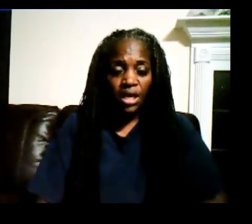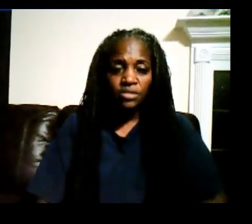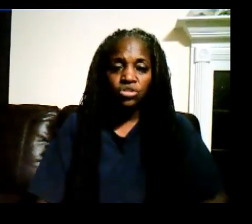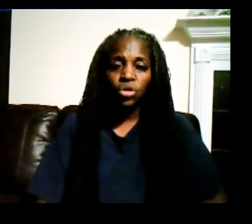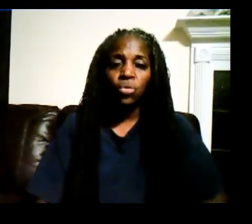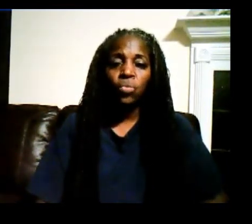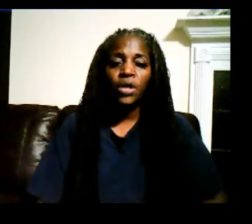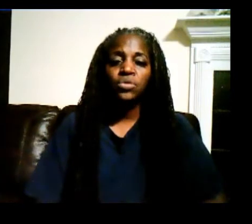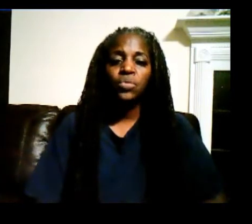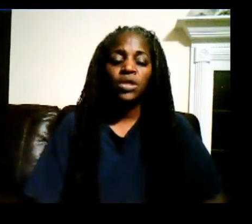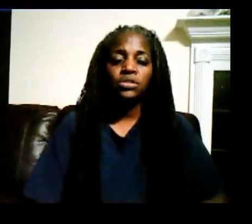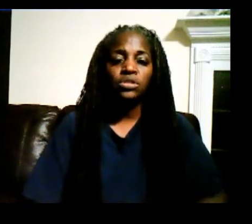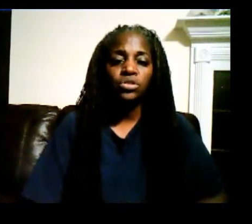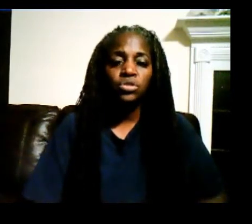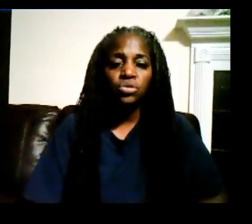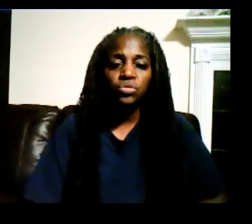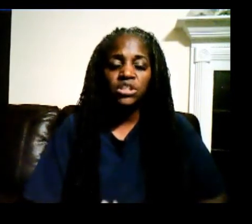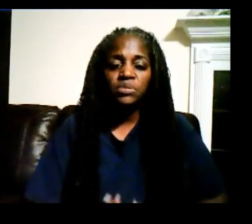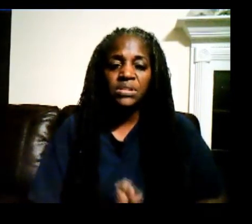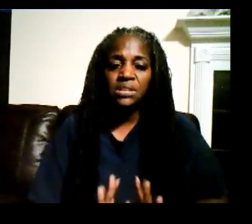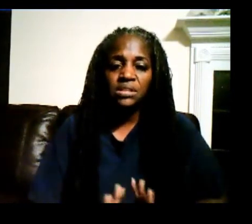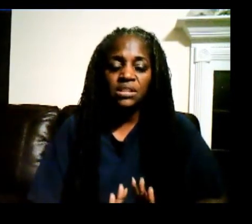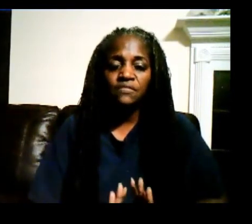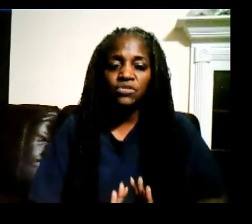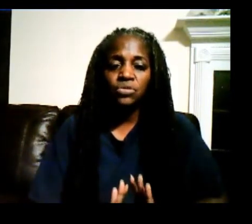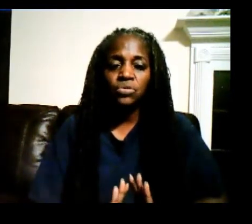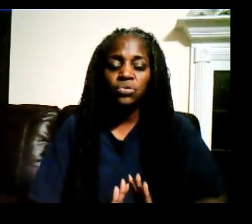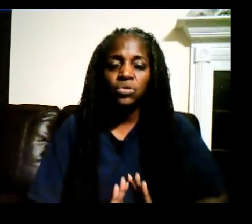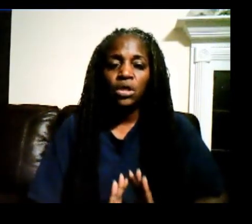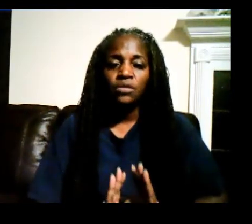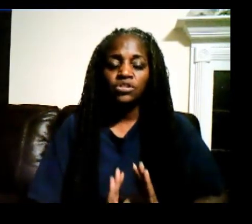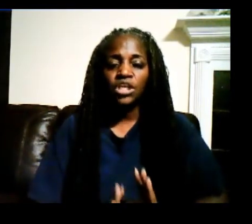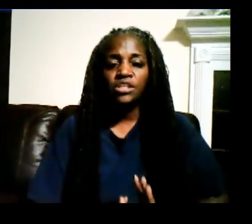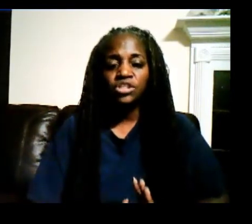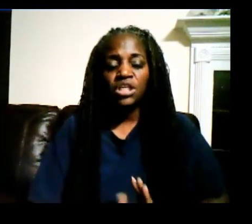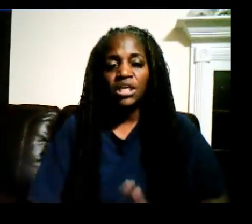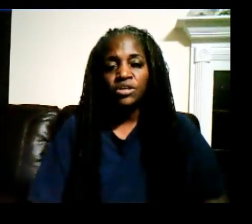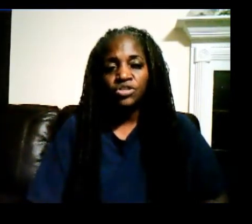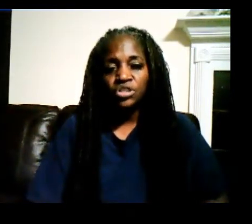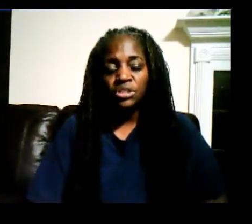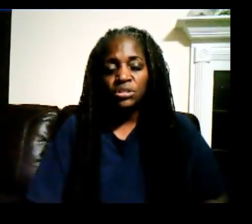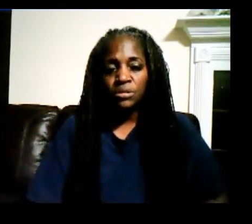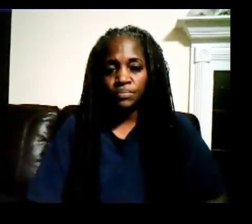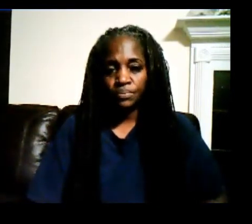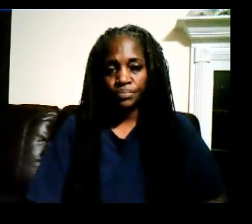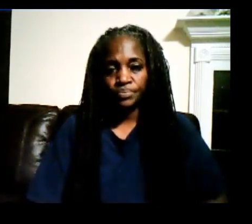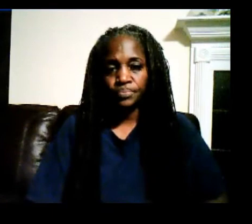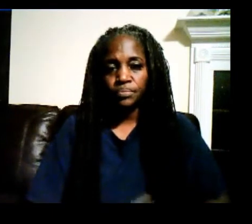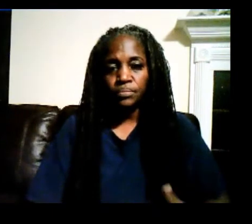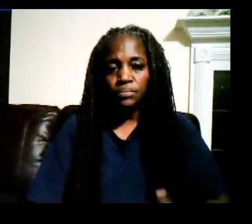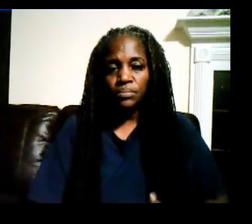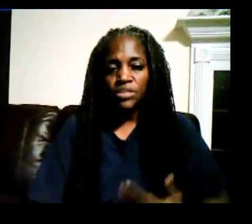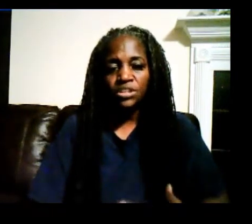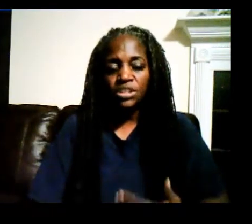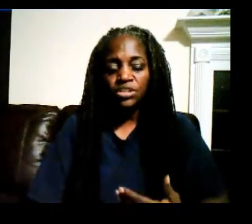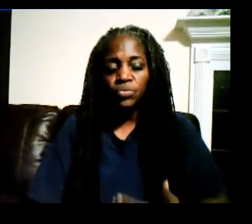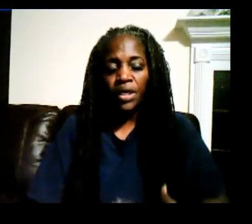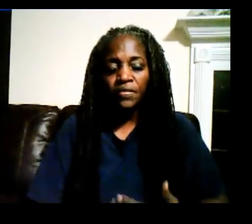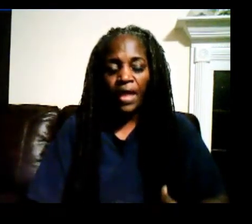And so what you want to do is be sensitive to the changing energies in such a way that